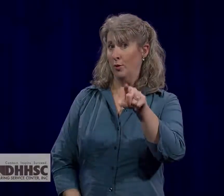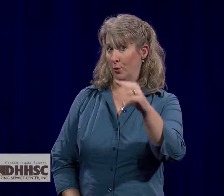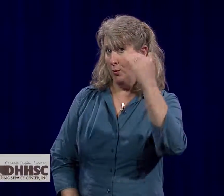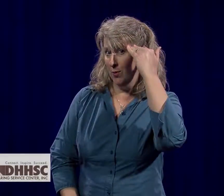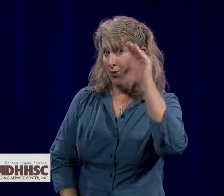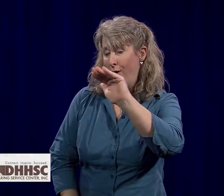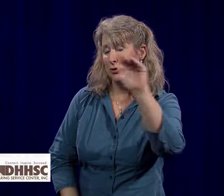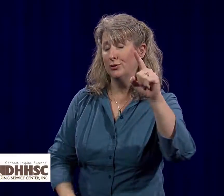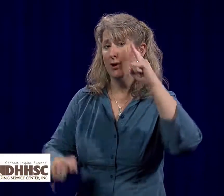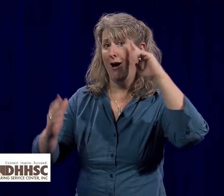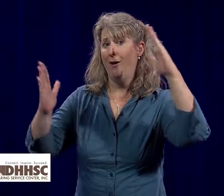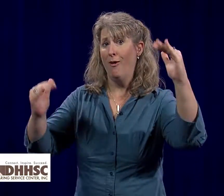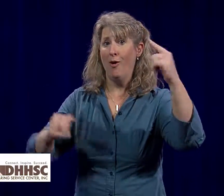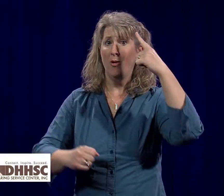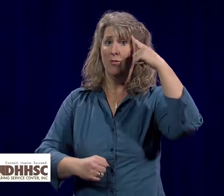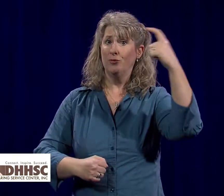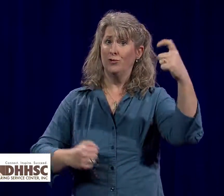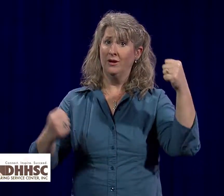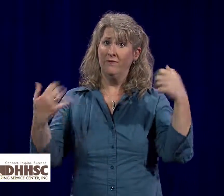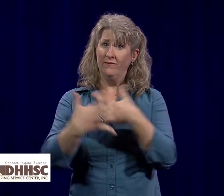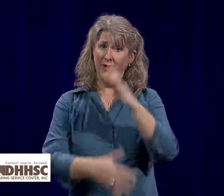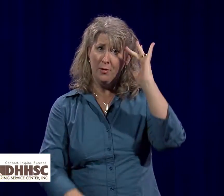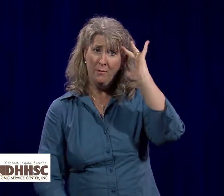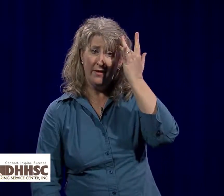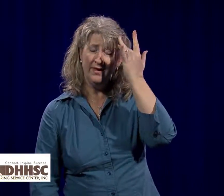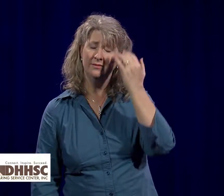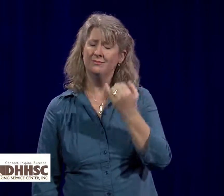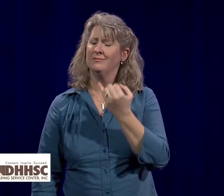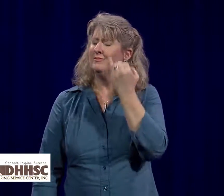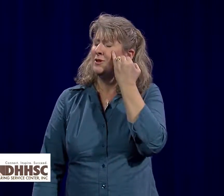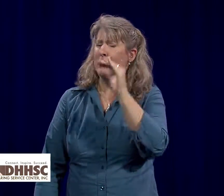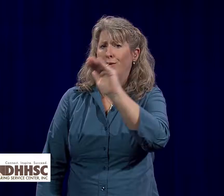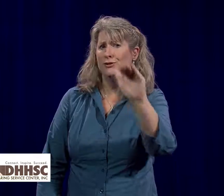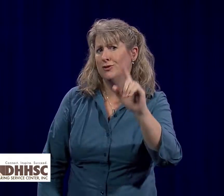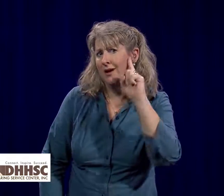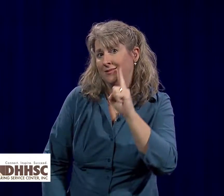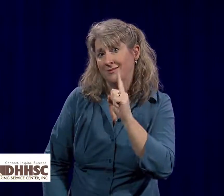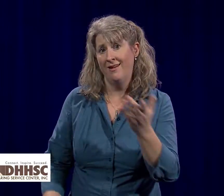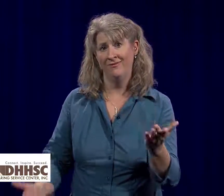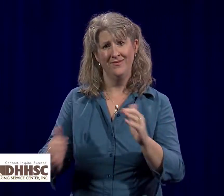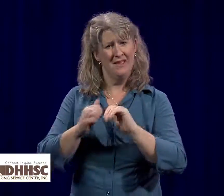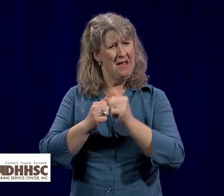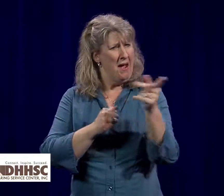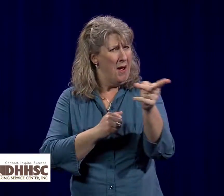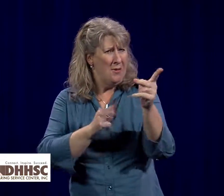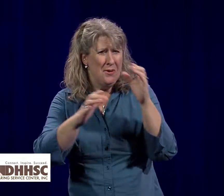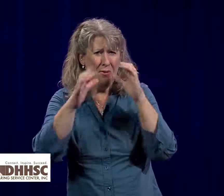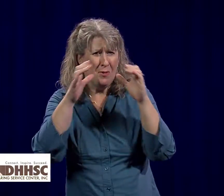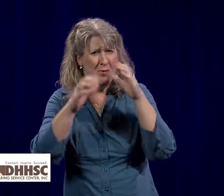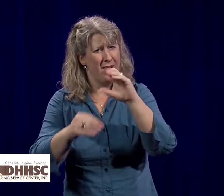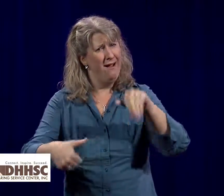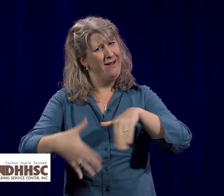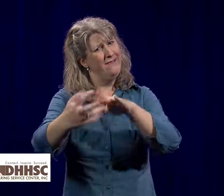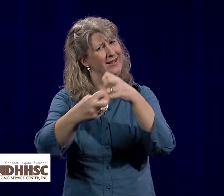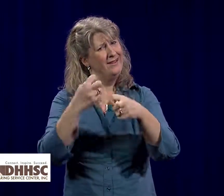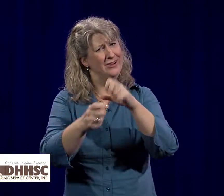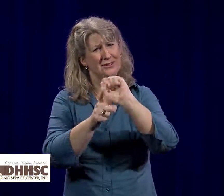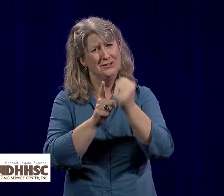Do you know your child's hopes, dreams, fears, and pet peeves? Suppose your child is deaf. How would you communicate and face tough